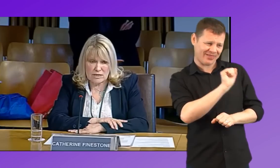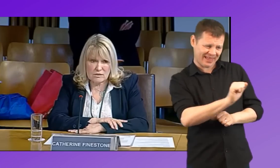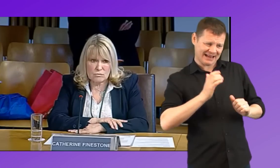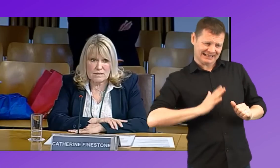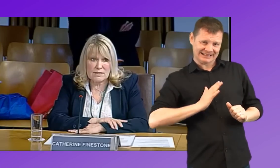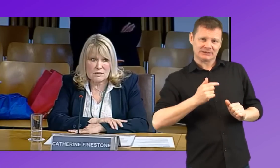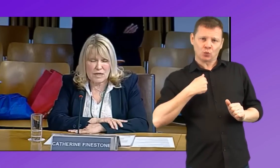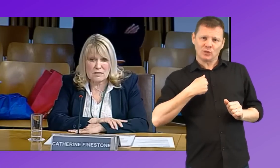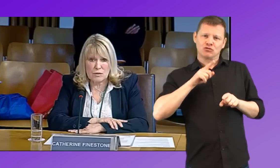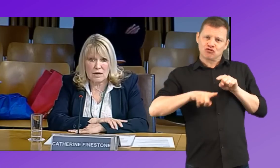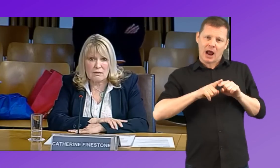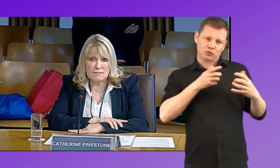address those needs as best we can.